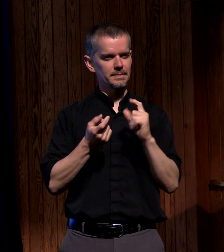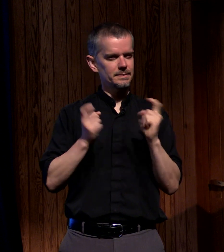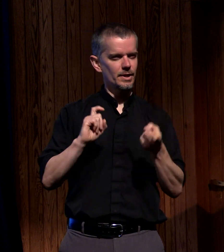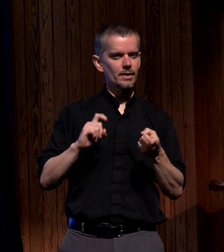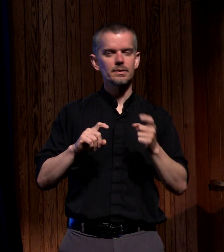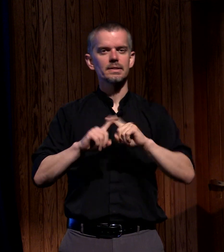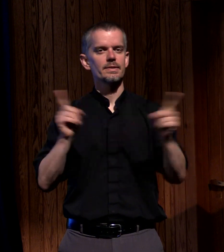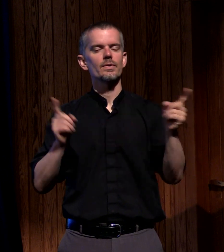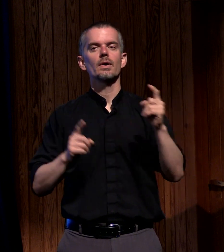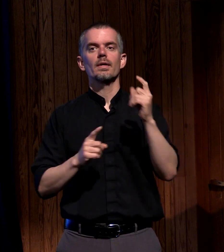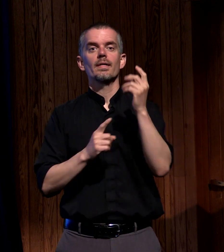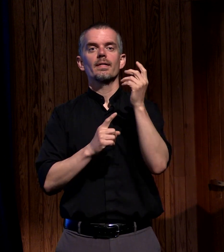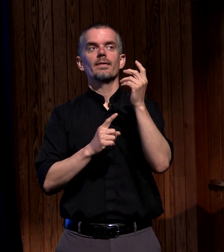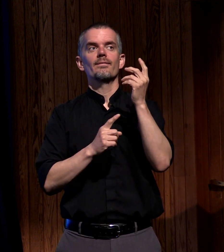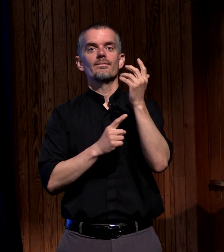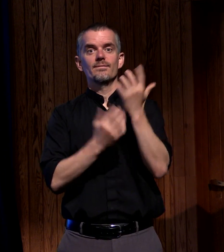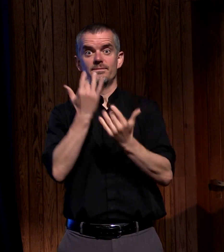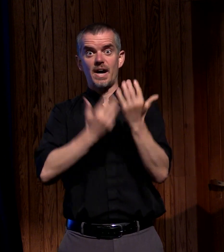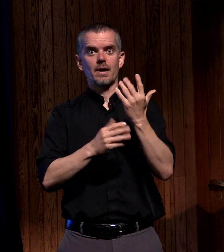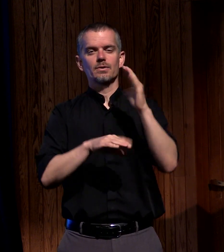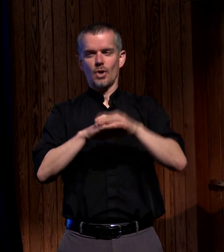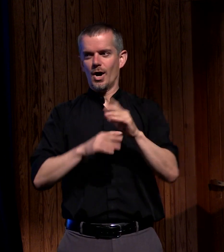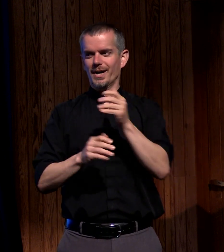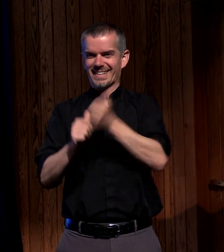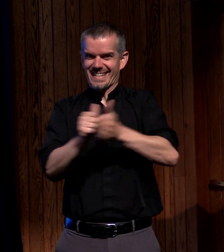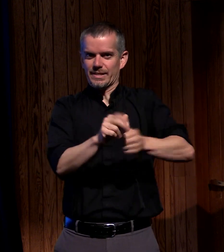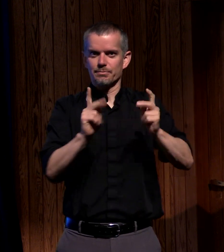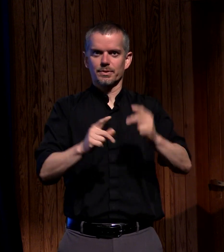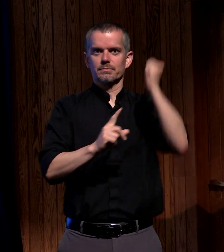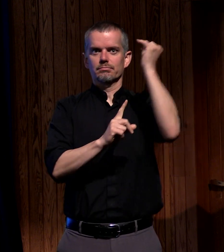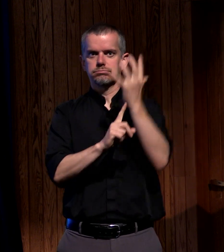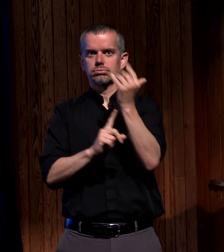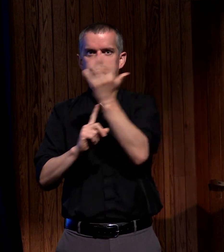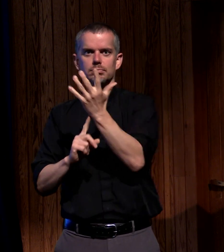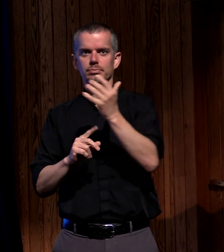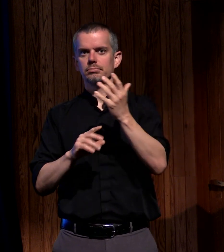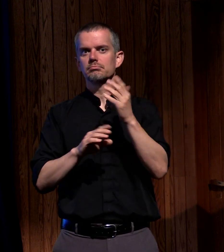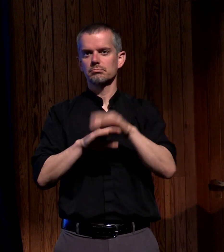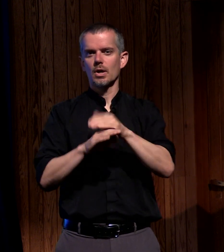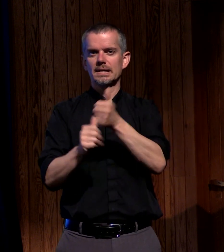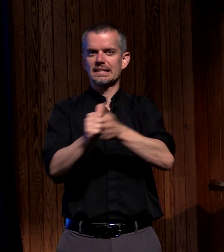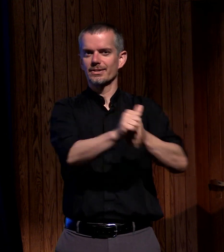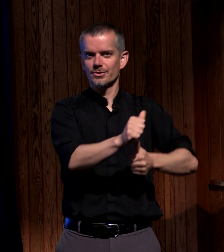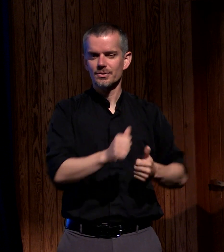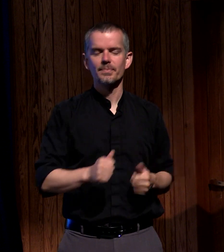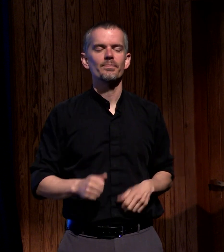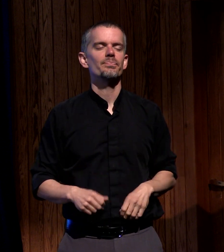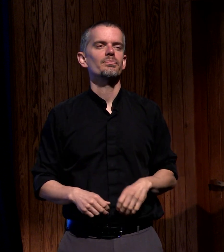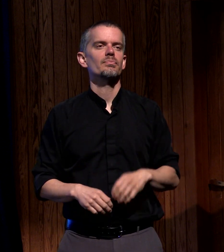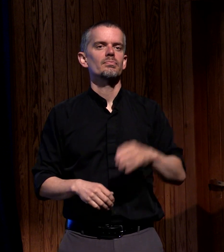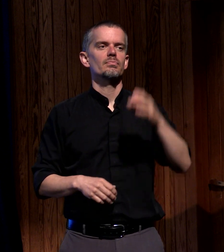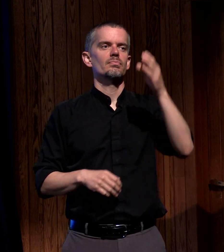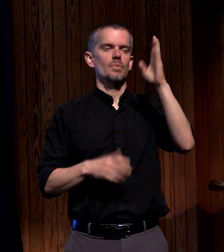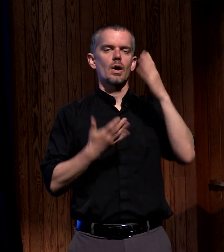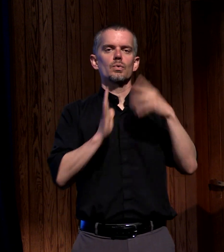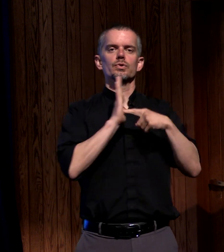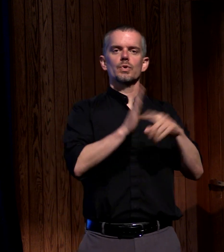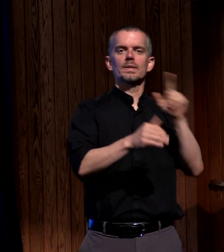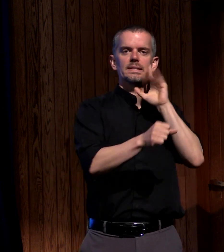room the faithful God who had showed his covenant to his people is added again but this